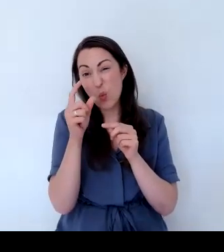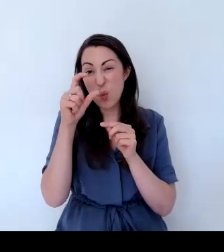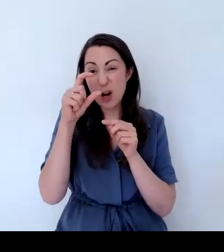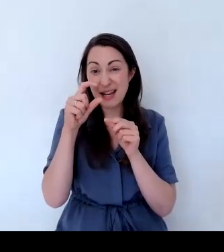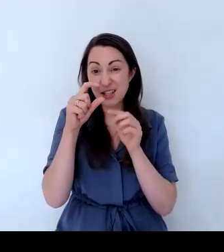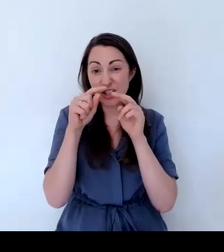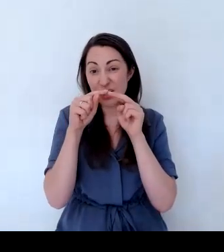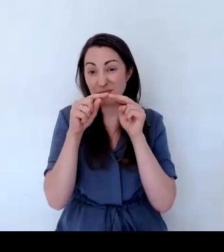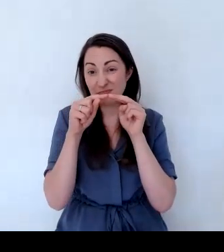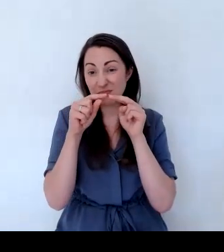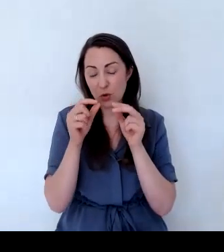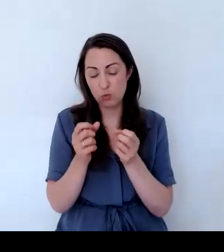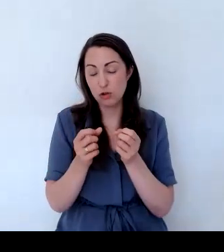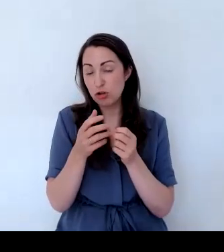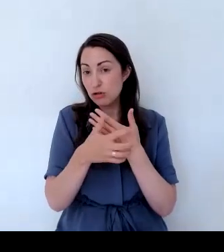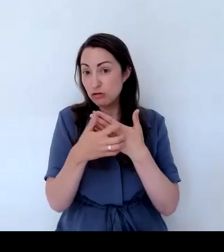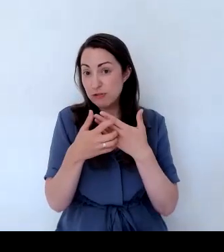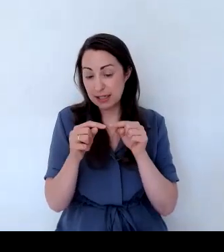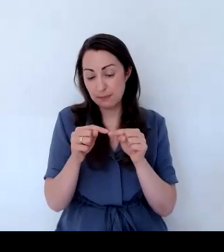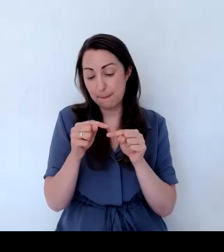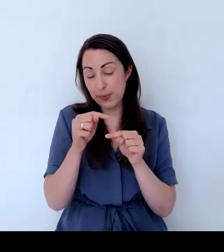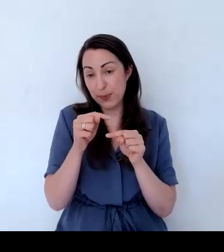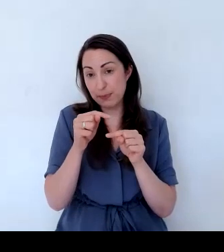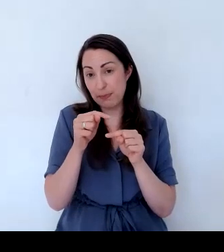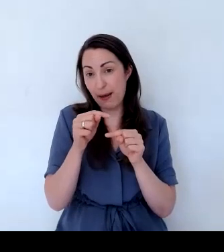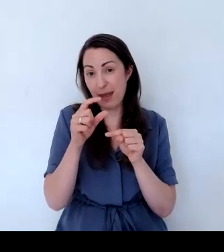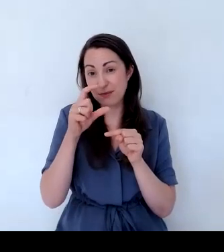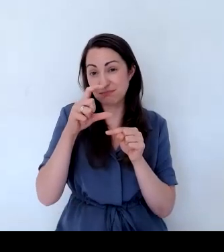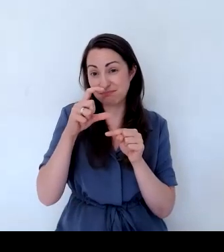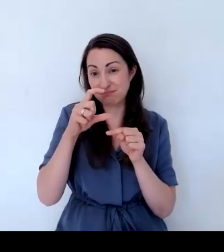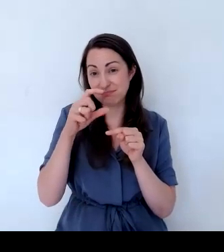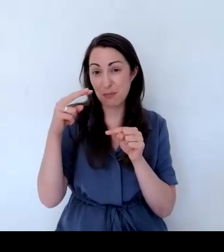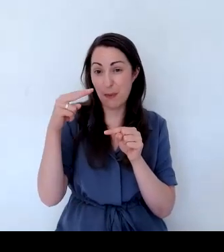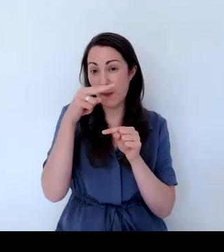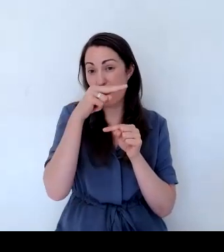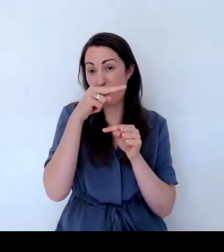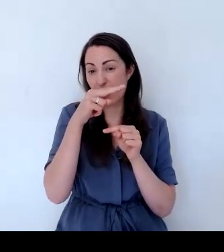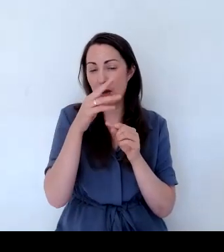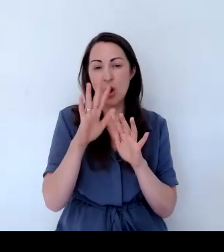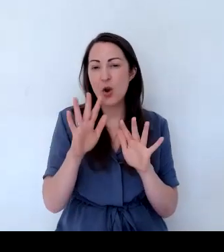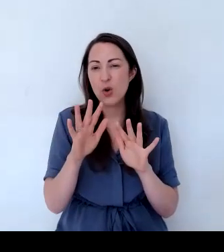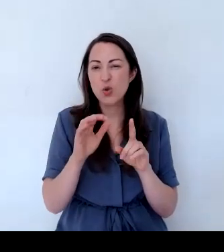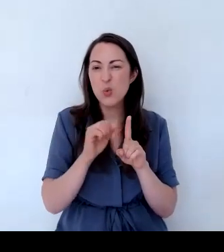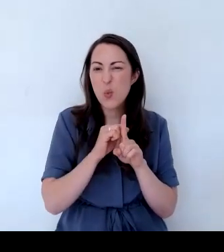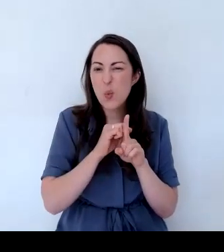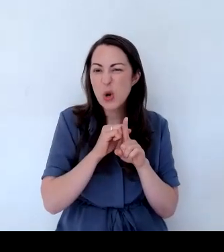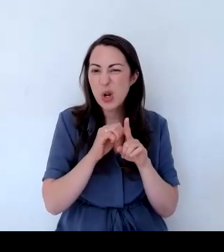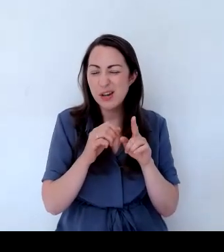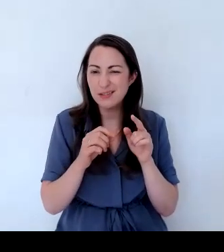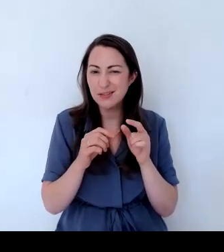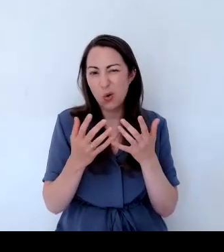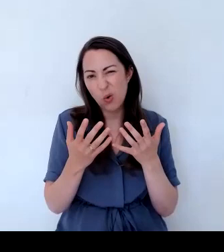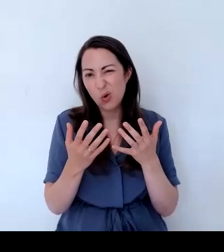So don't leave them too woody. Otherwise, you'll get woodiness and woodiness and woodiness. then eventually,